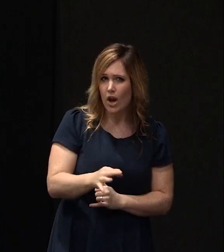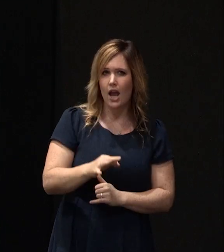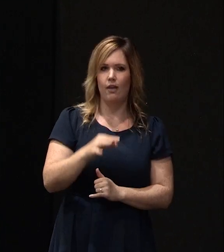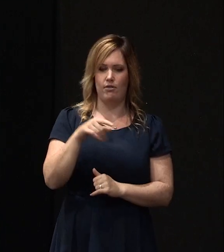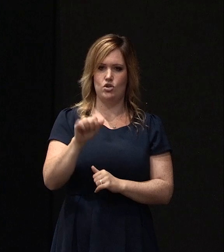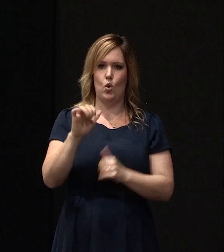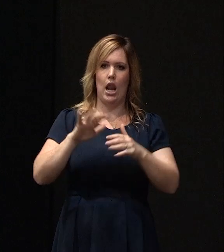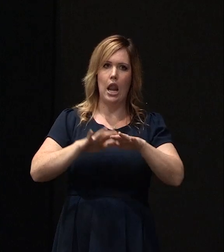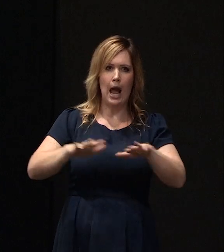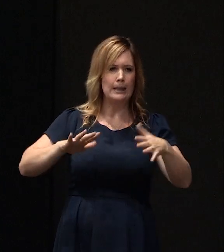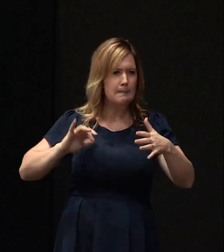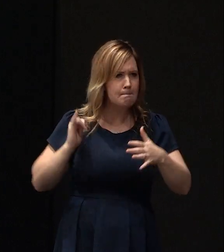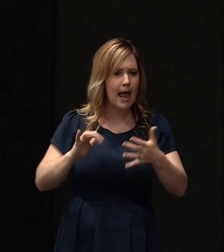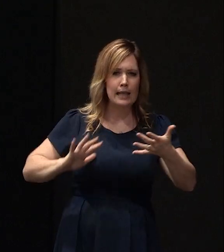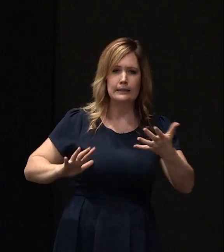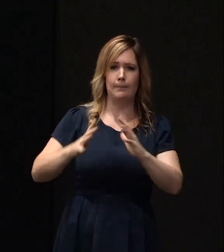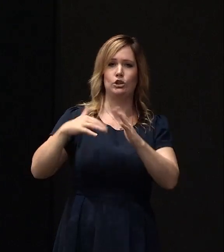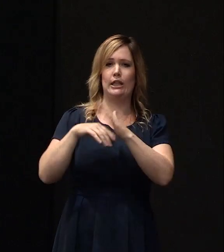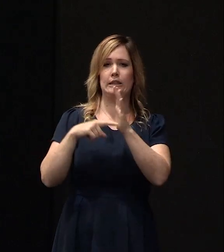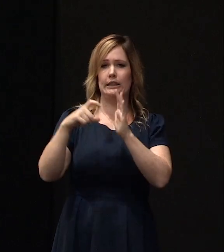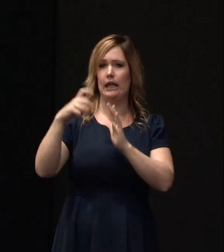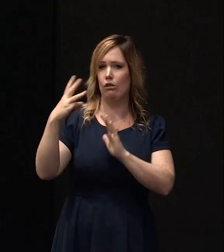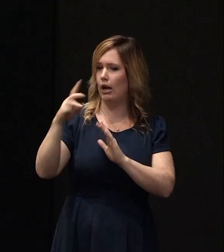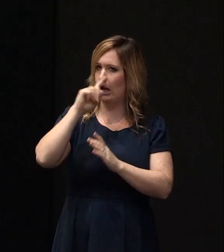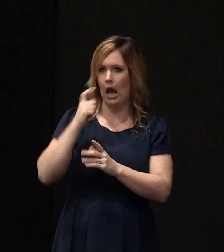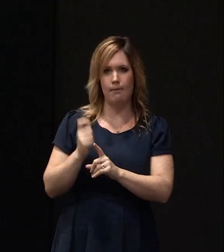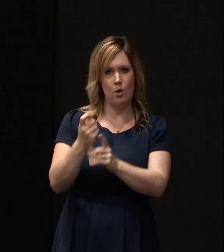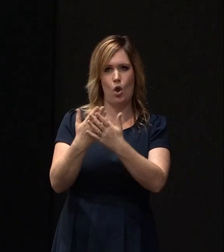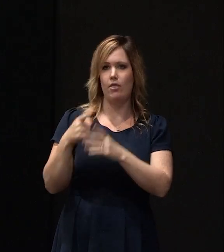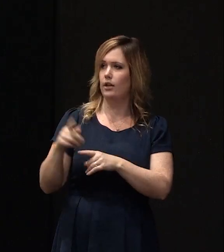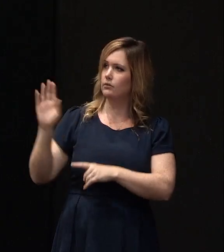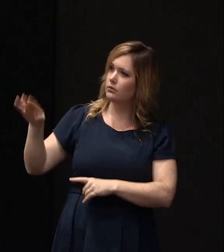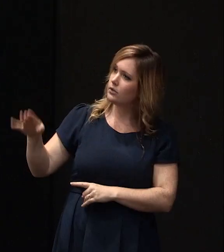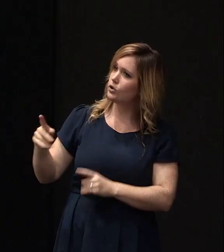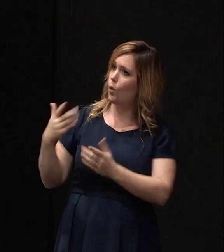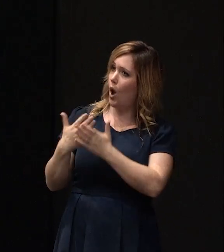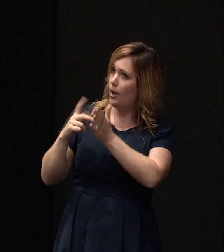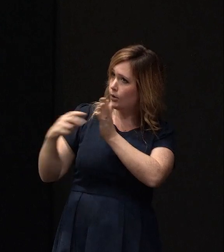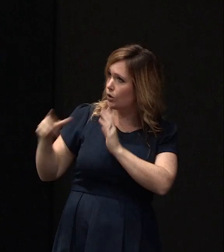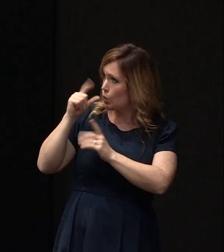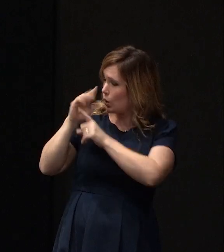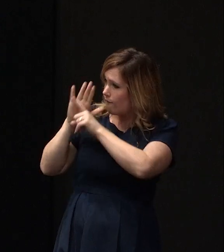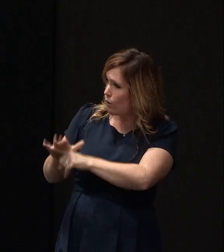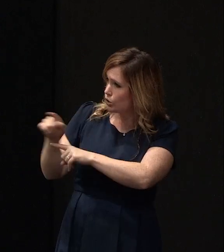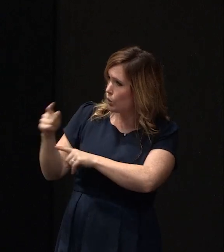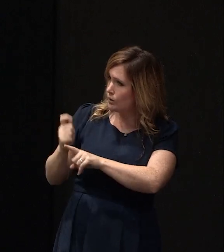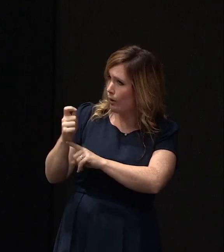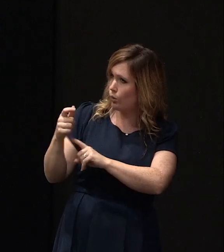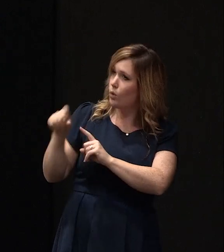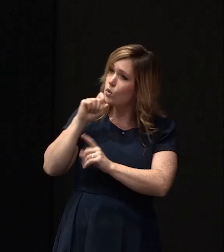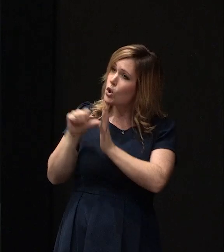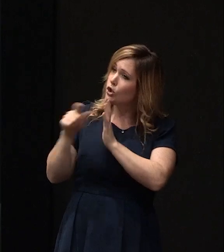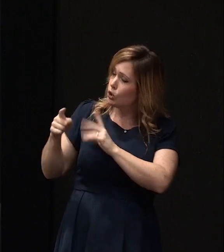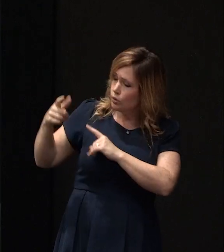some of those exceptions. So I'm not sure what the other guys But Dean, as a policyholder, I could, I could contractually force you to rebuild even if it was going to cost you a fortune?